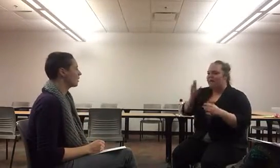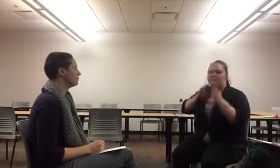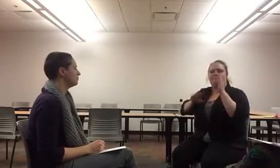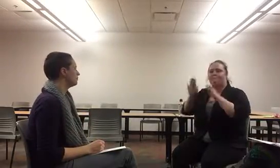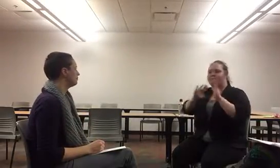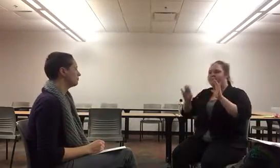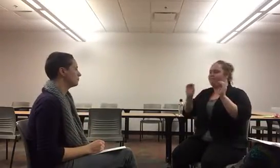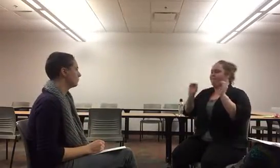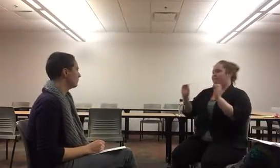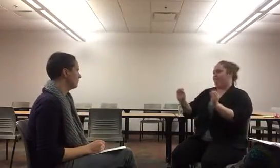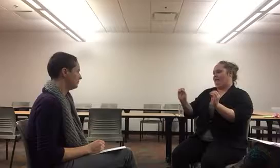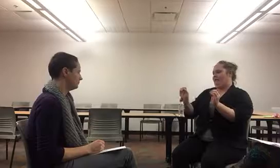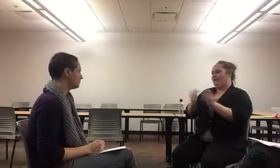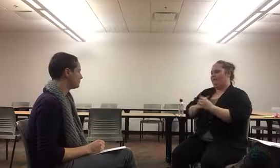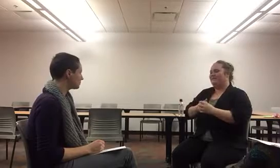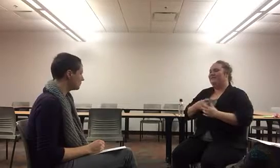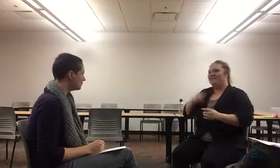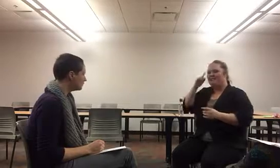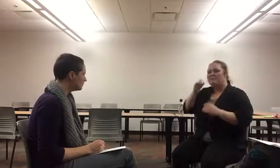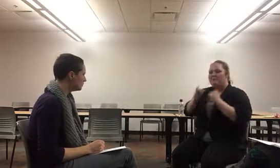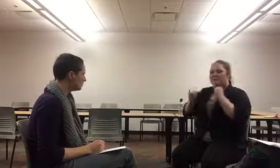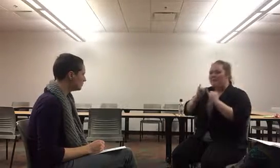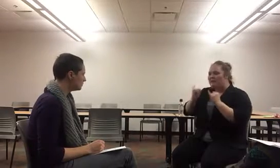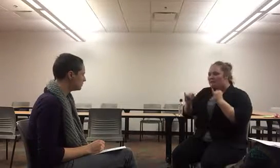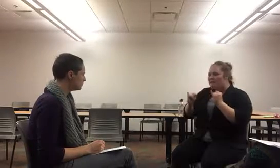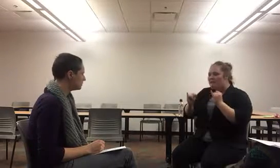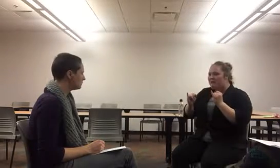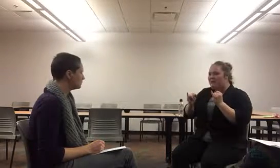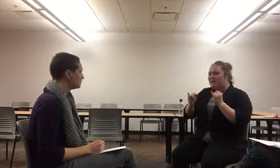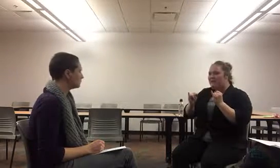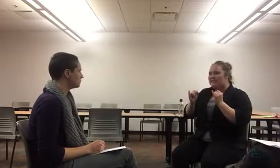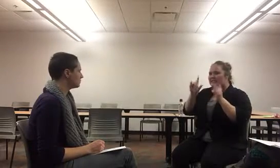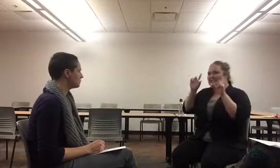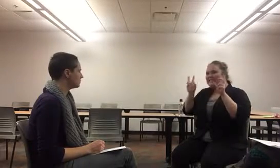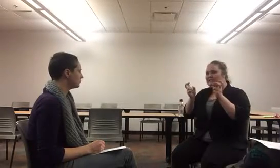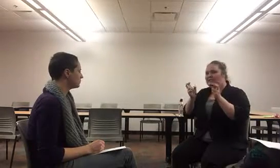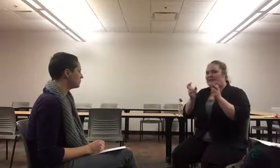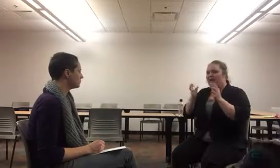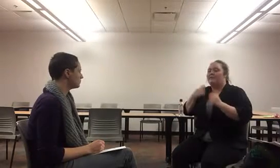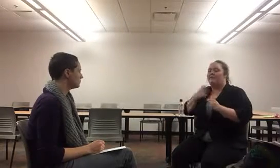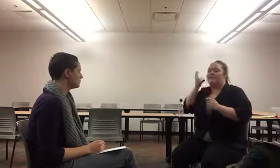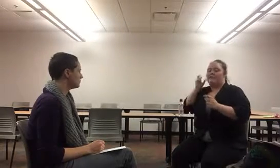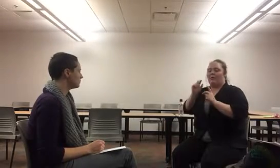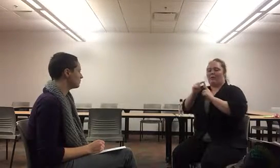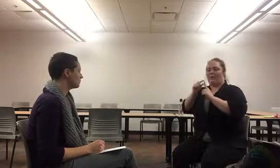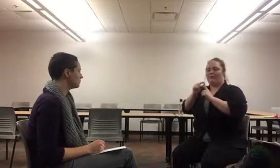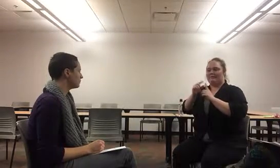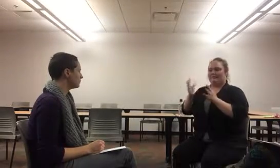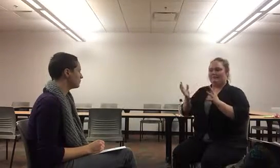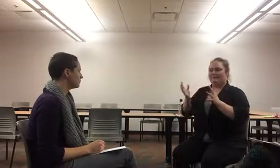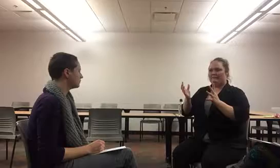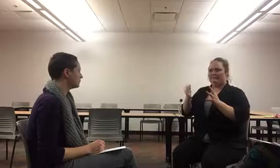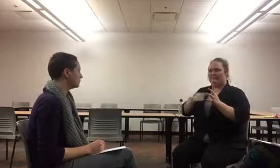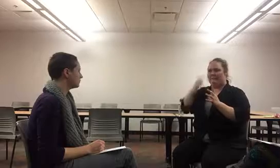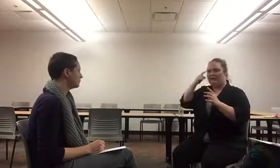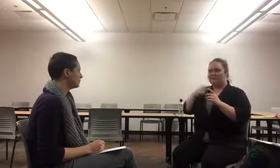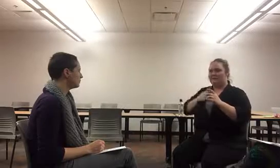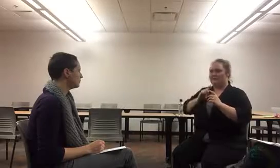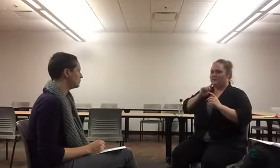people hear the word interview, they tend to freeze up and make it out to be something it's not. I just want to know a little more about you as a person,